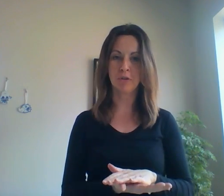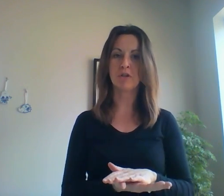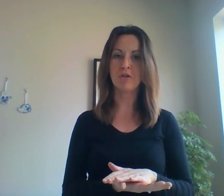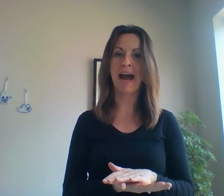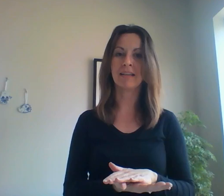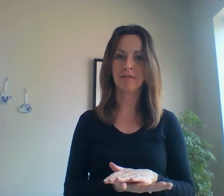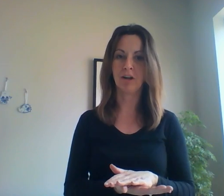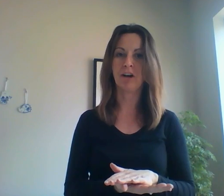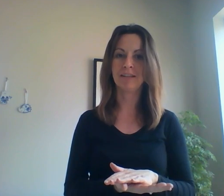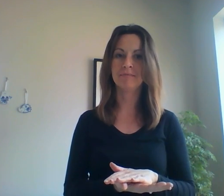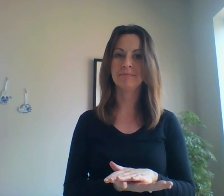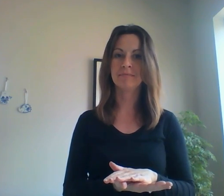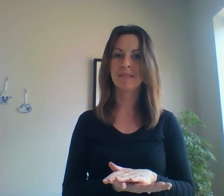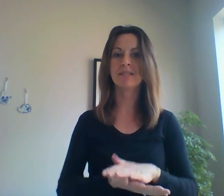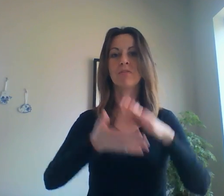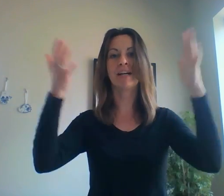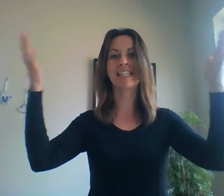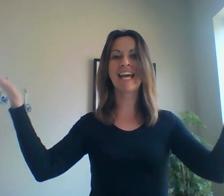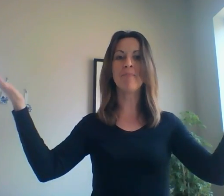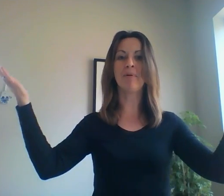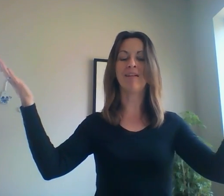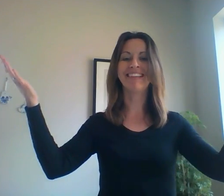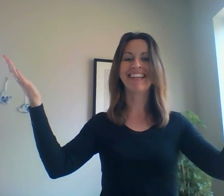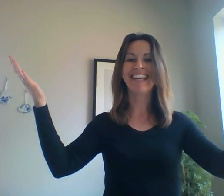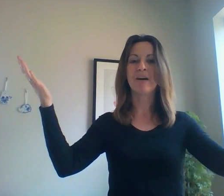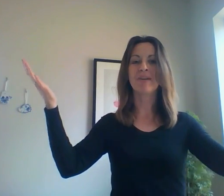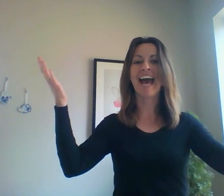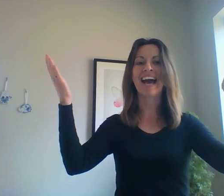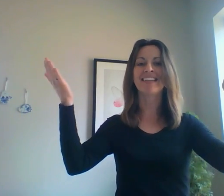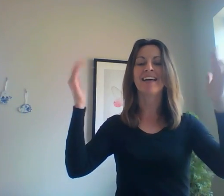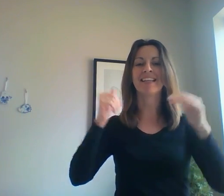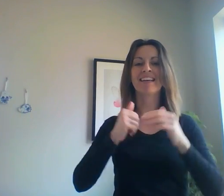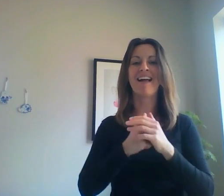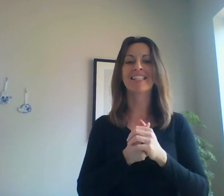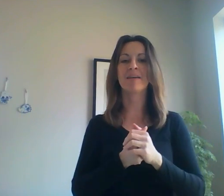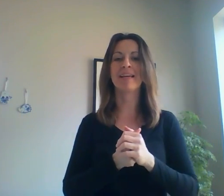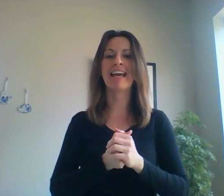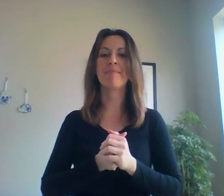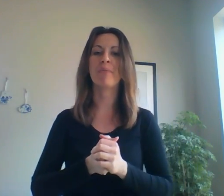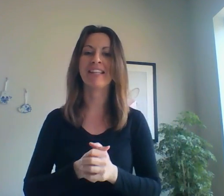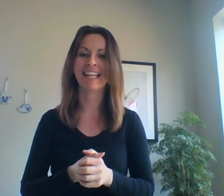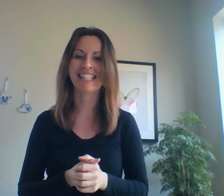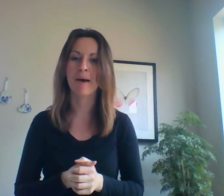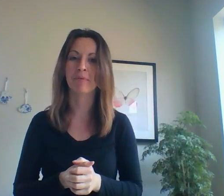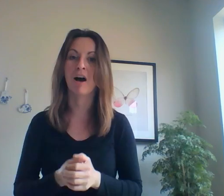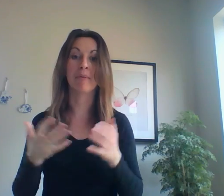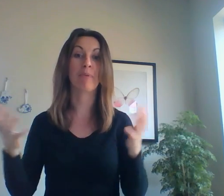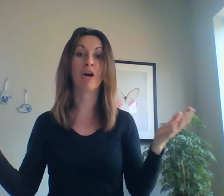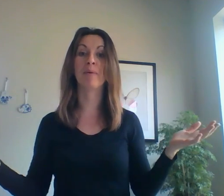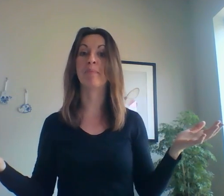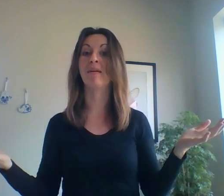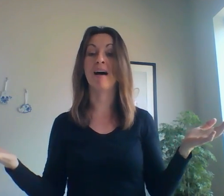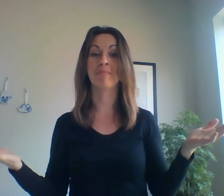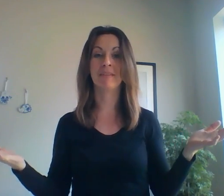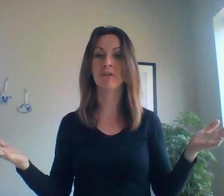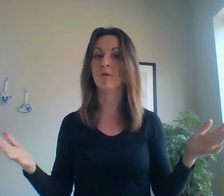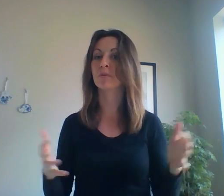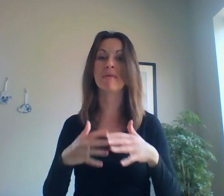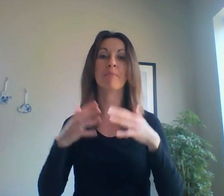you're trying to learn. So for example, we had in class somebody came up with the example of a purple plum. If you want to remember